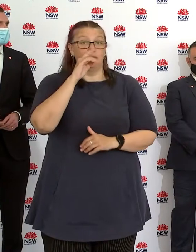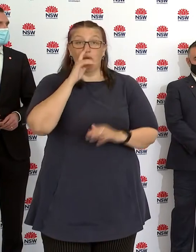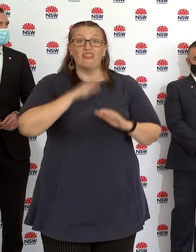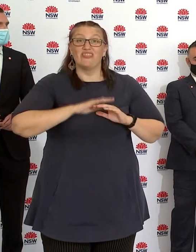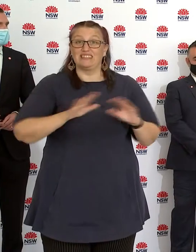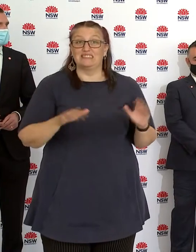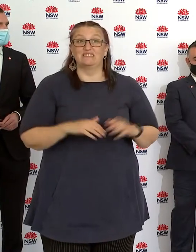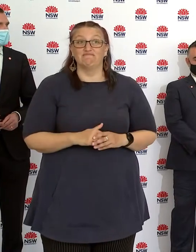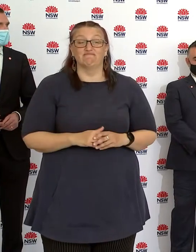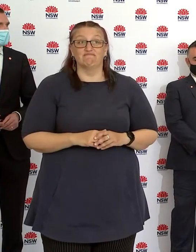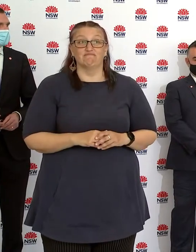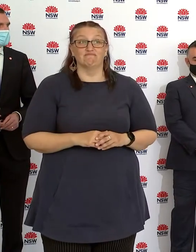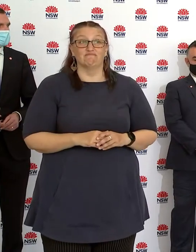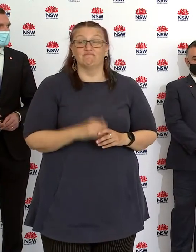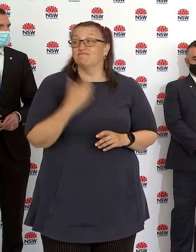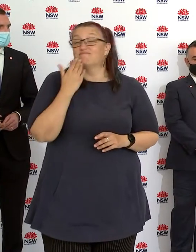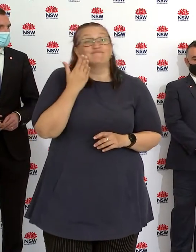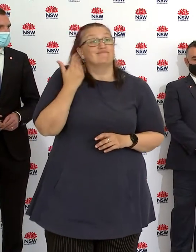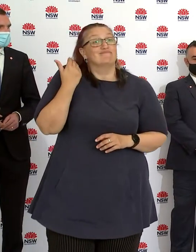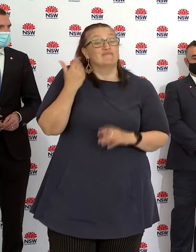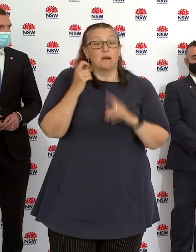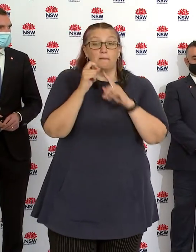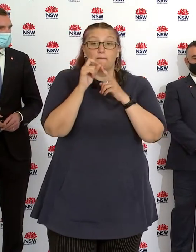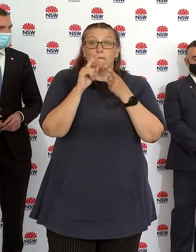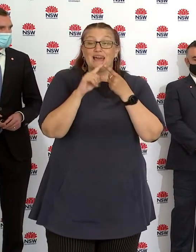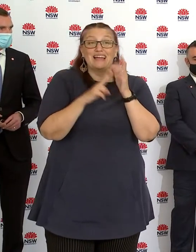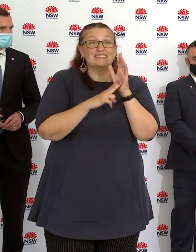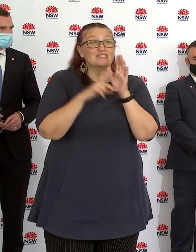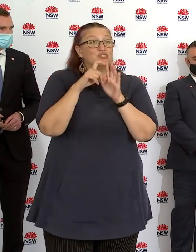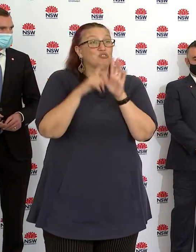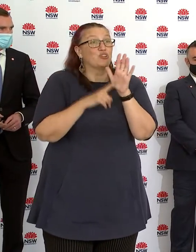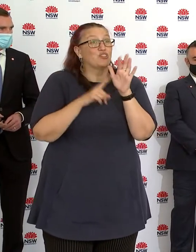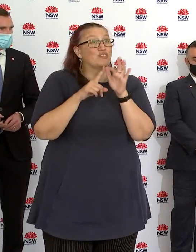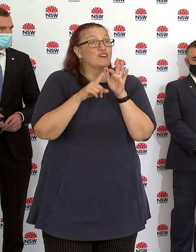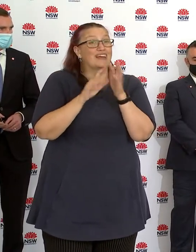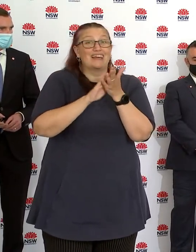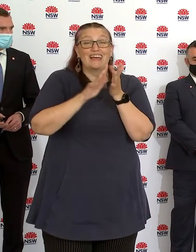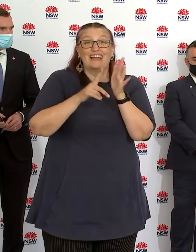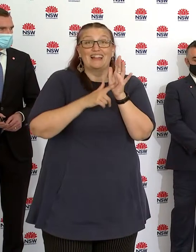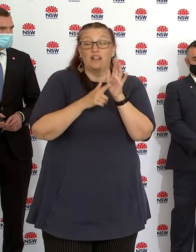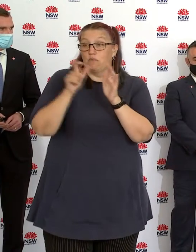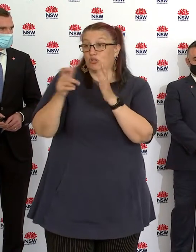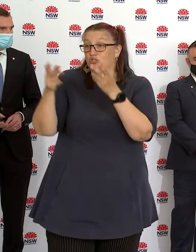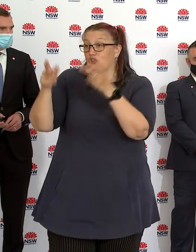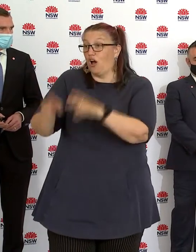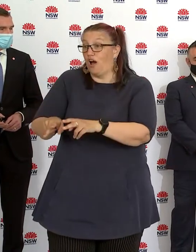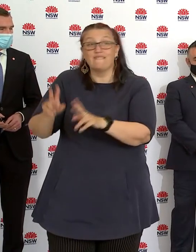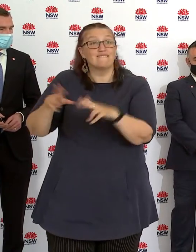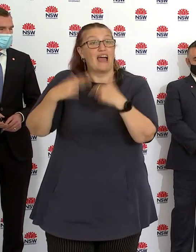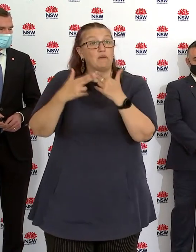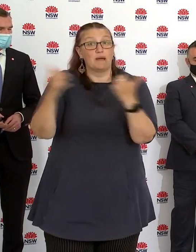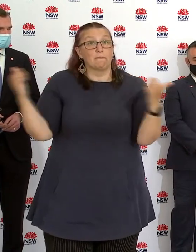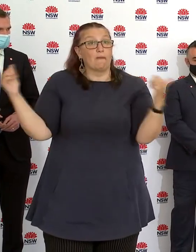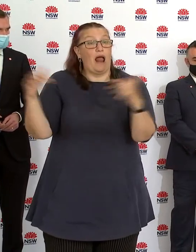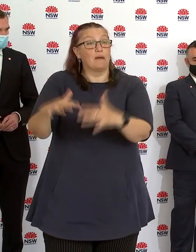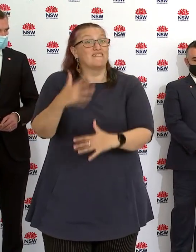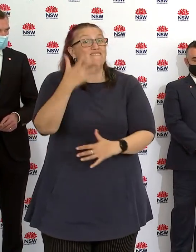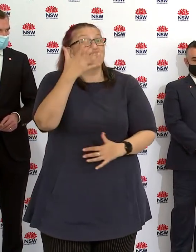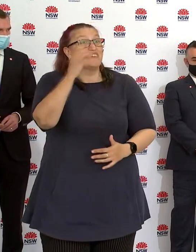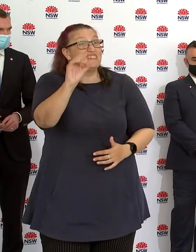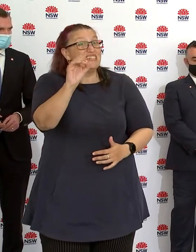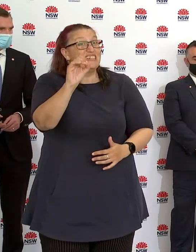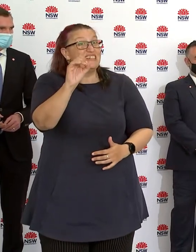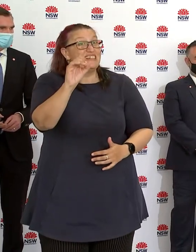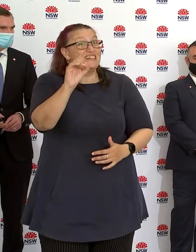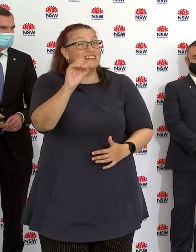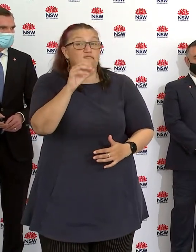that was held at Pendle Hill, where 50 people attended or the grievance or the bereavement, where 50 people attended, 45 people